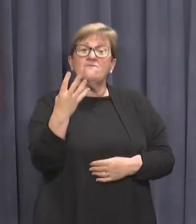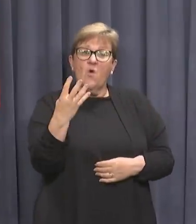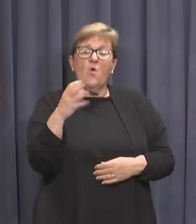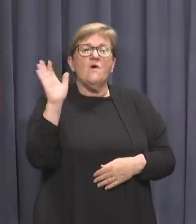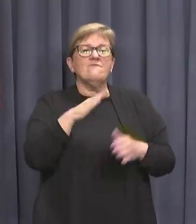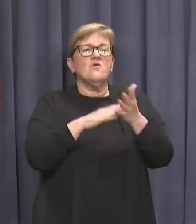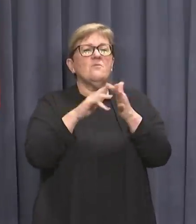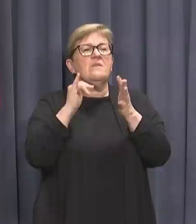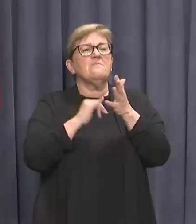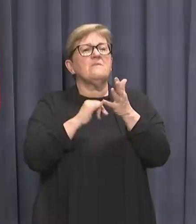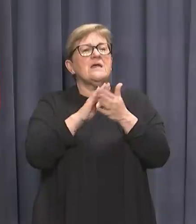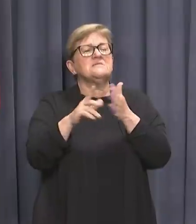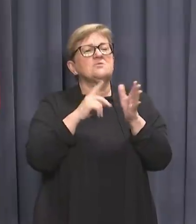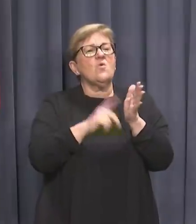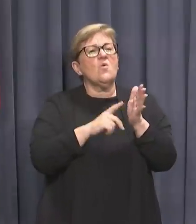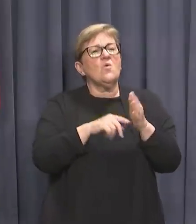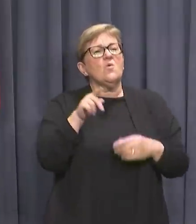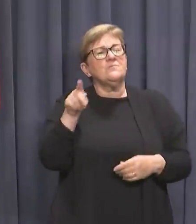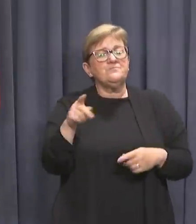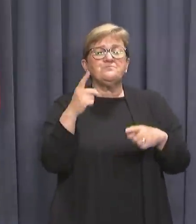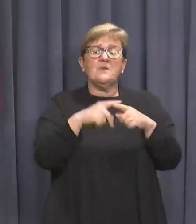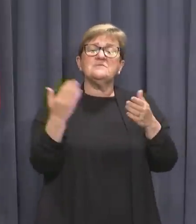from the mess hall event. In addition,